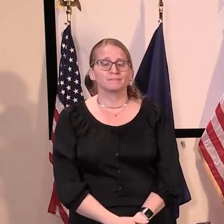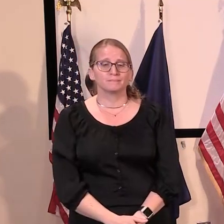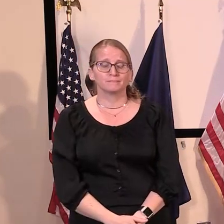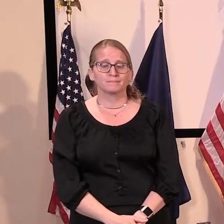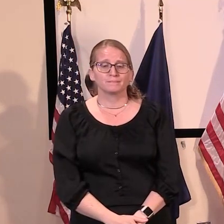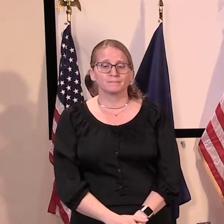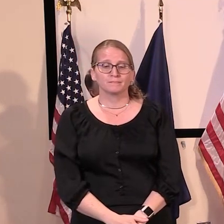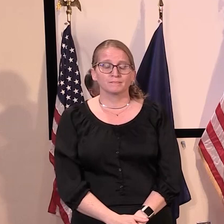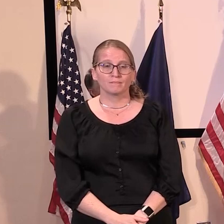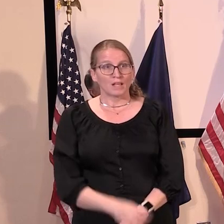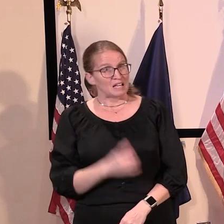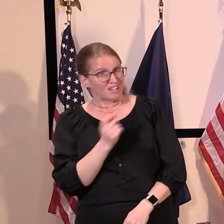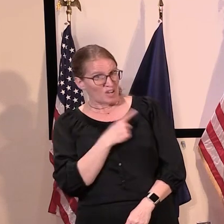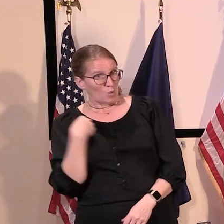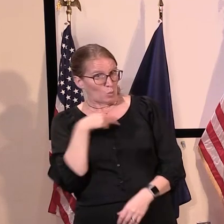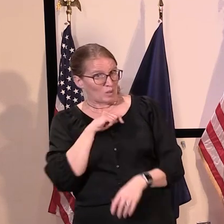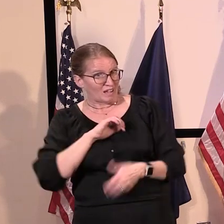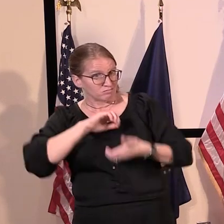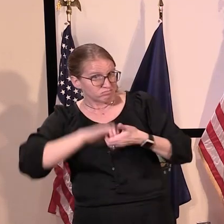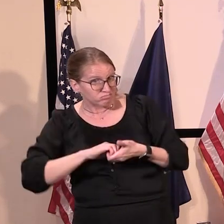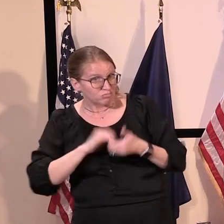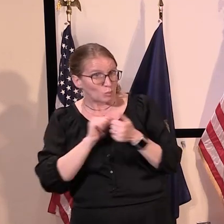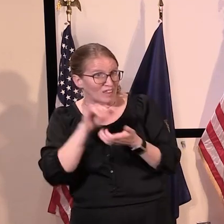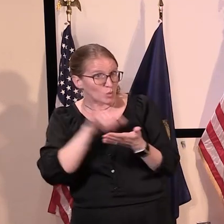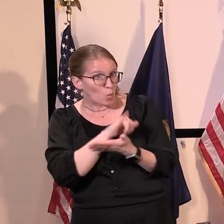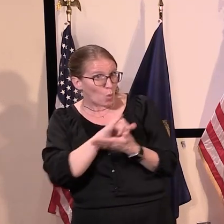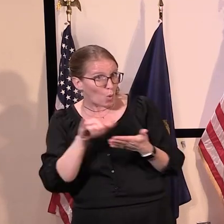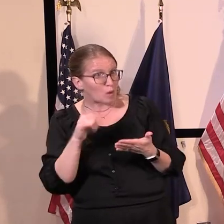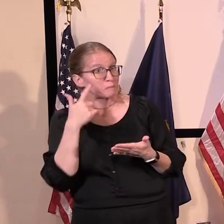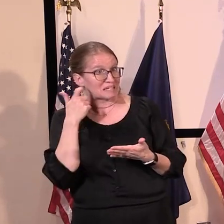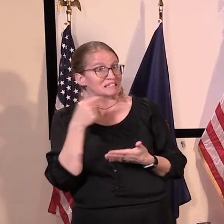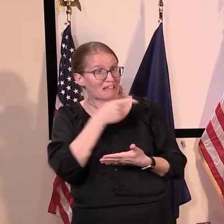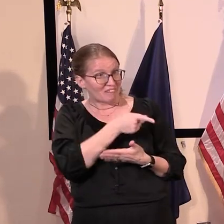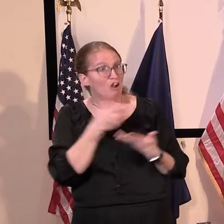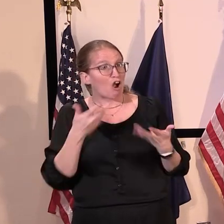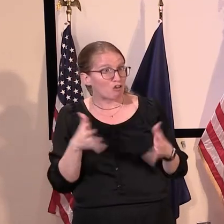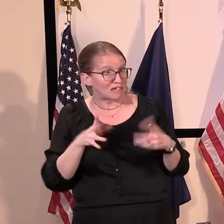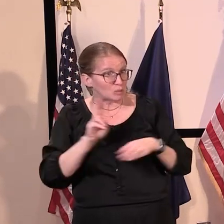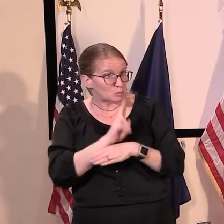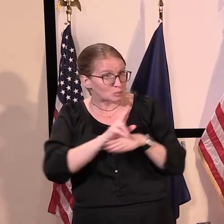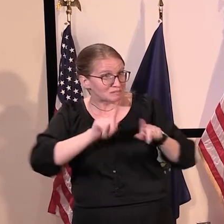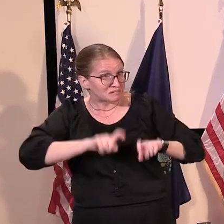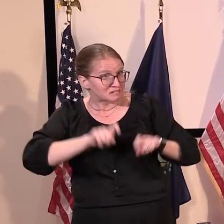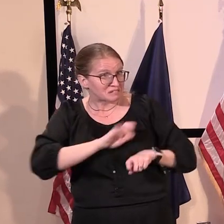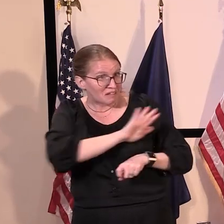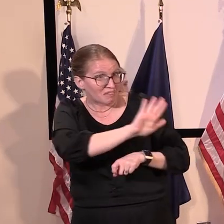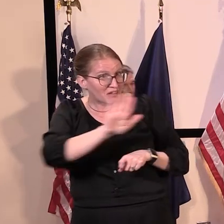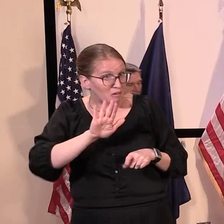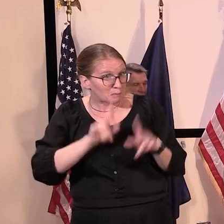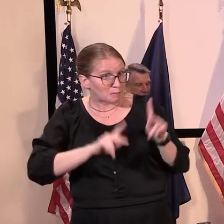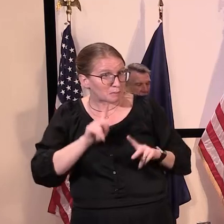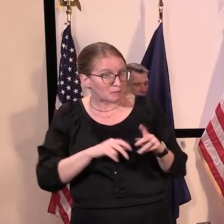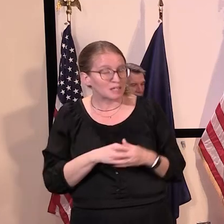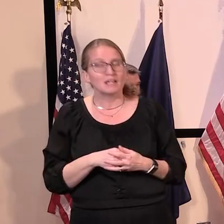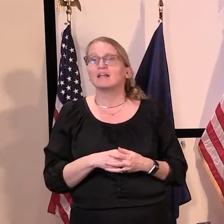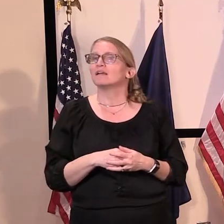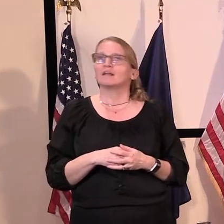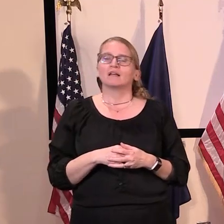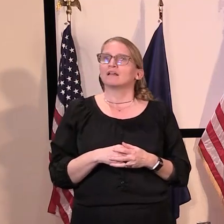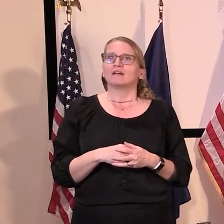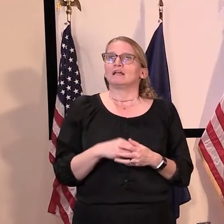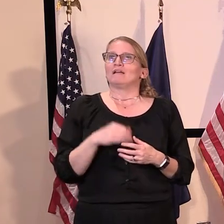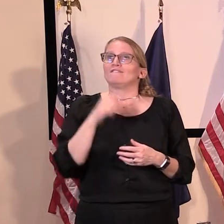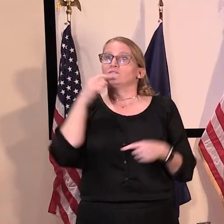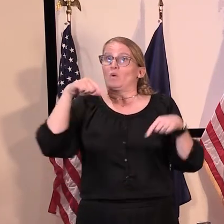Are we working with New York at all, given that they're, you know, spearheading this among their citizens? Uh, we're not working with New York